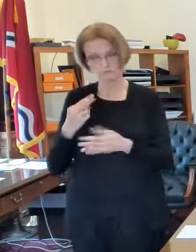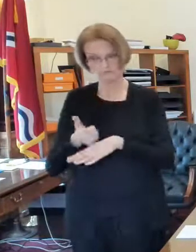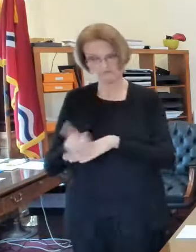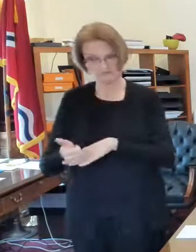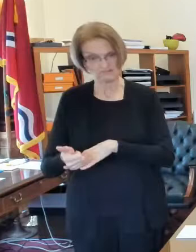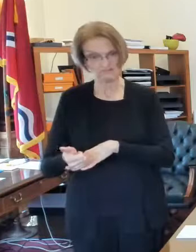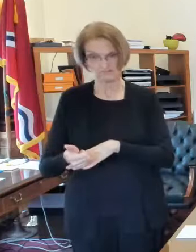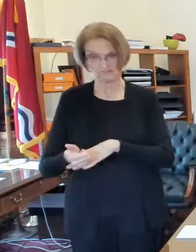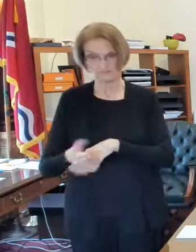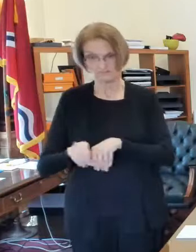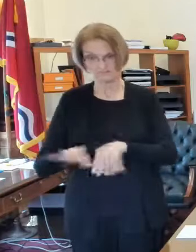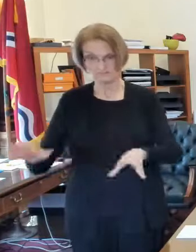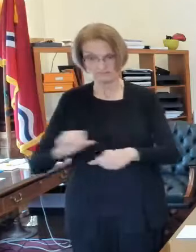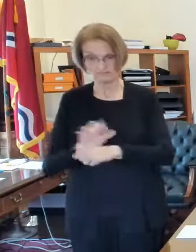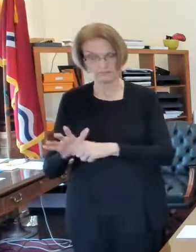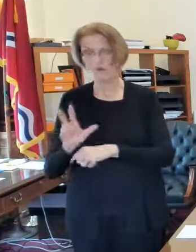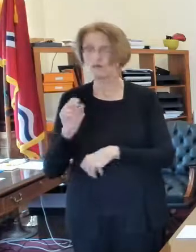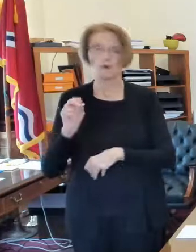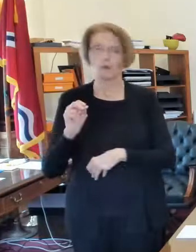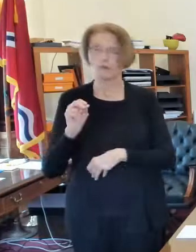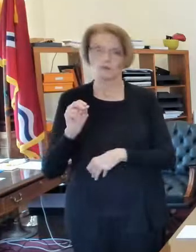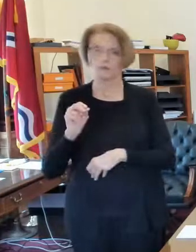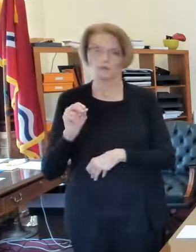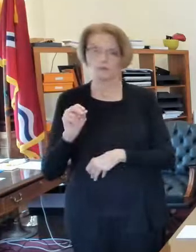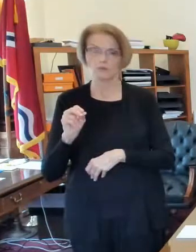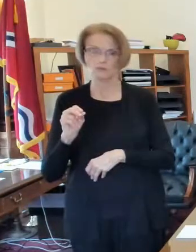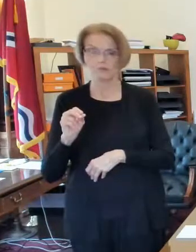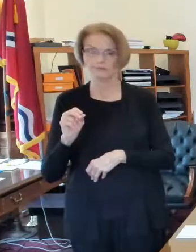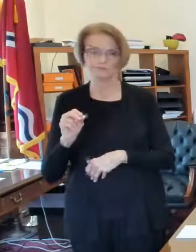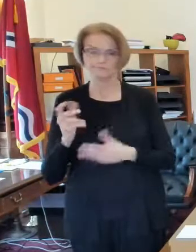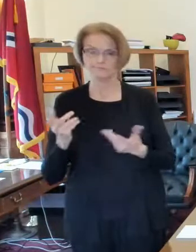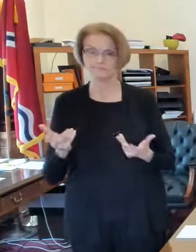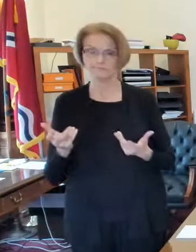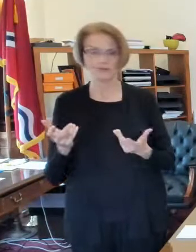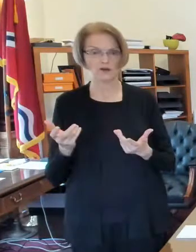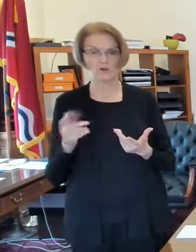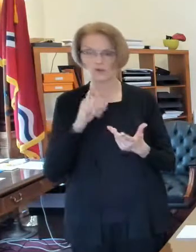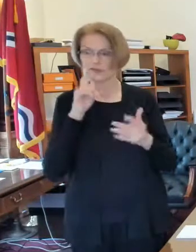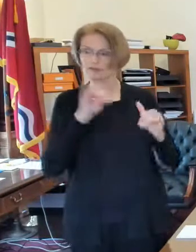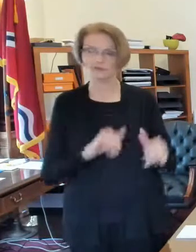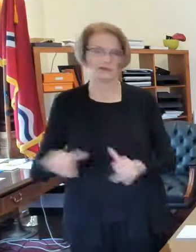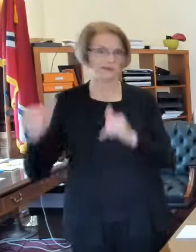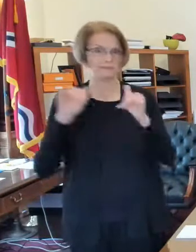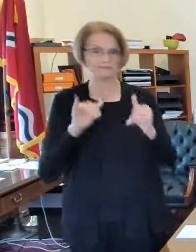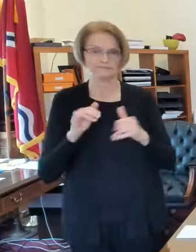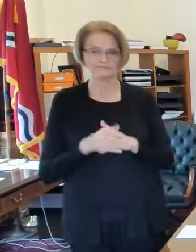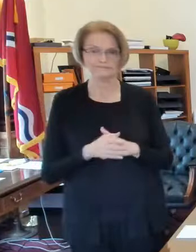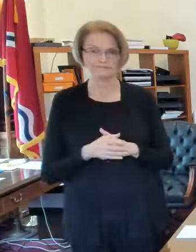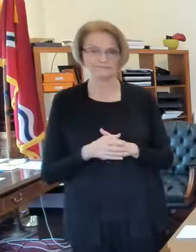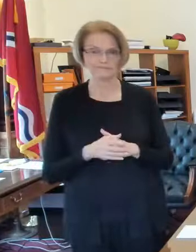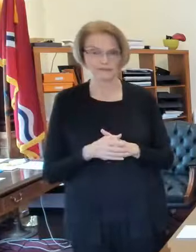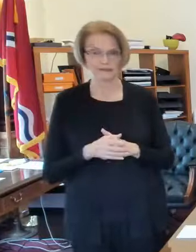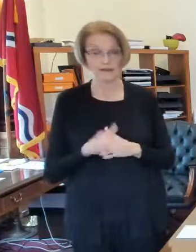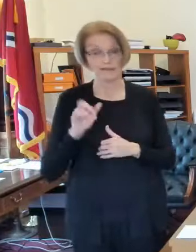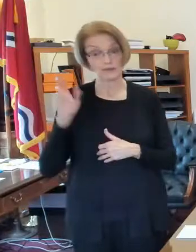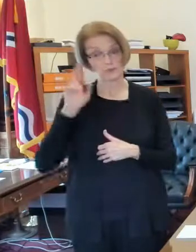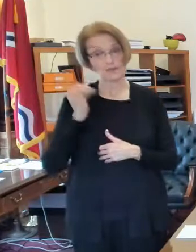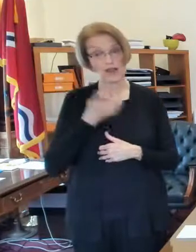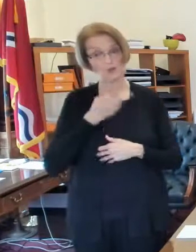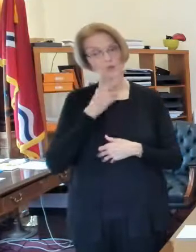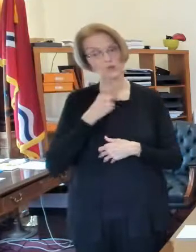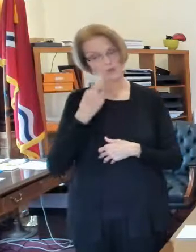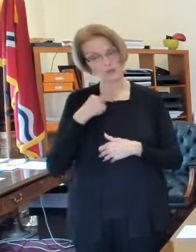at least in the city of st louis any more than it's spreading anywhere else so that's why our restaurants continue to be open